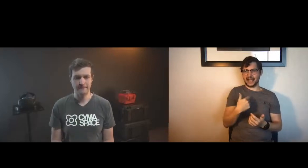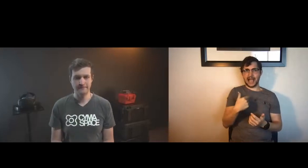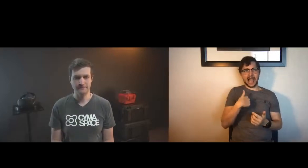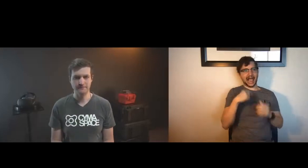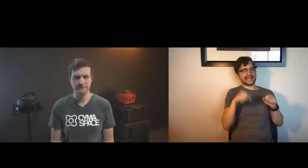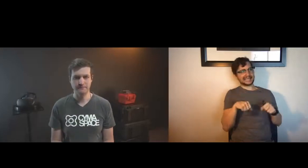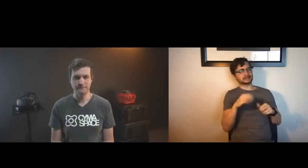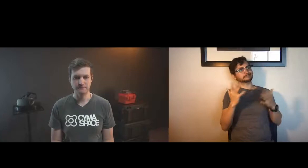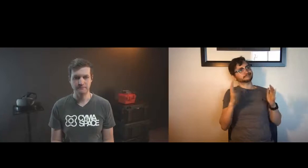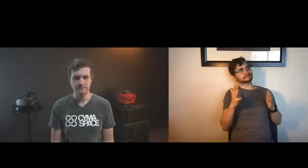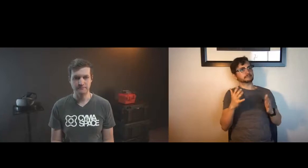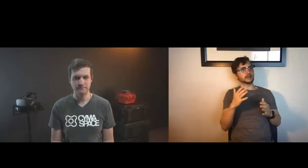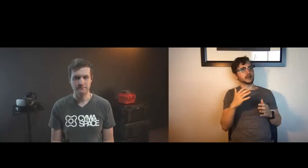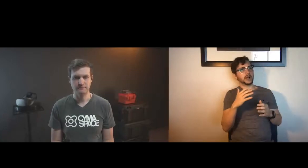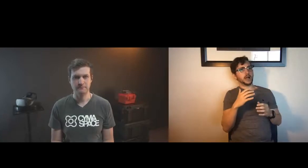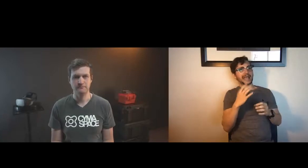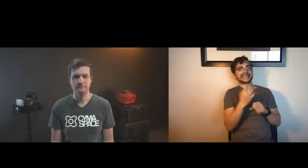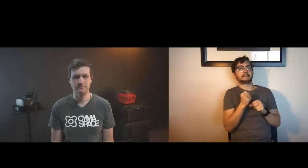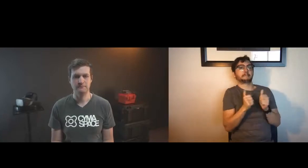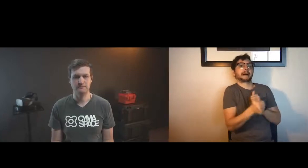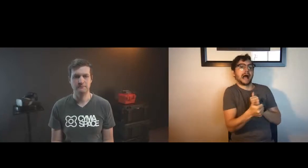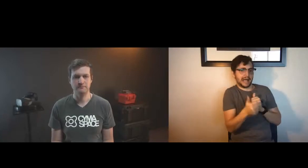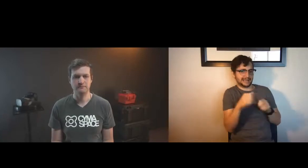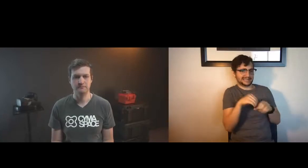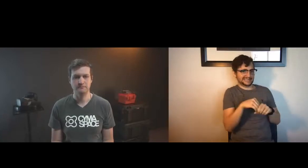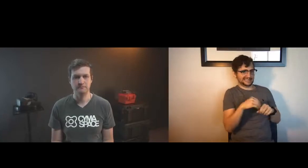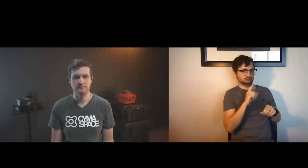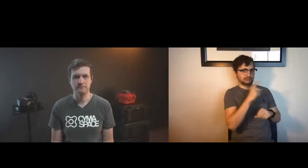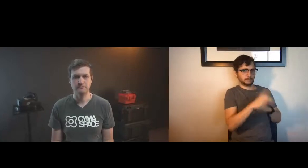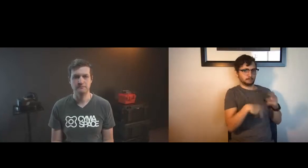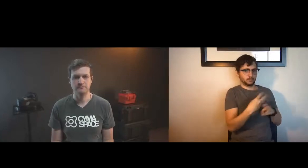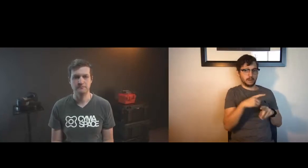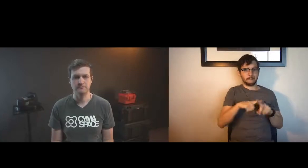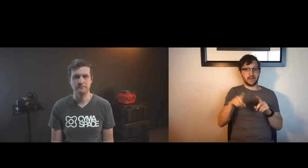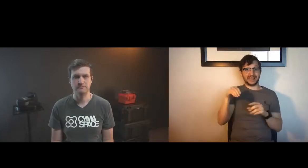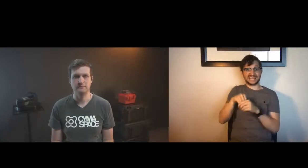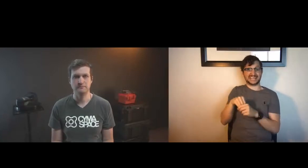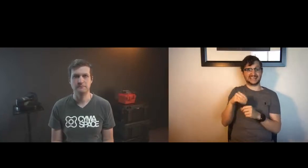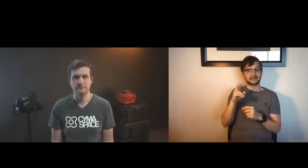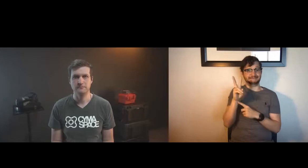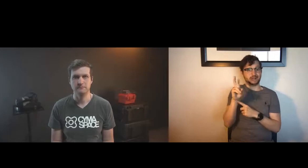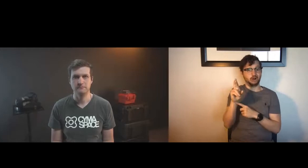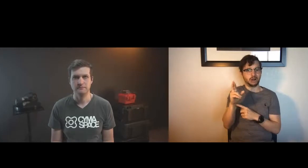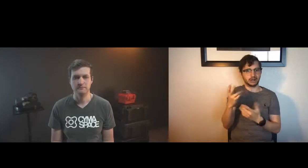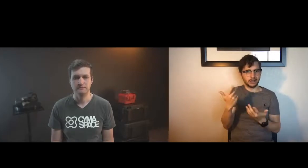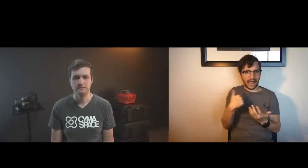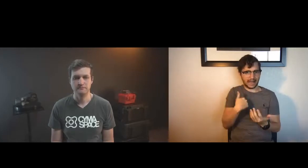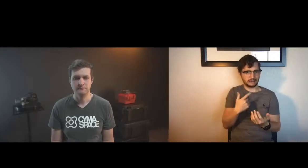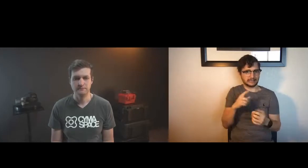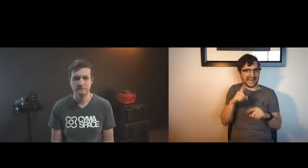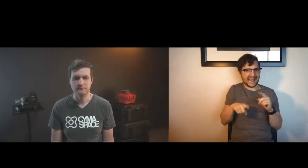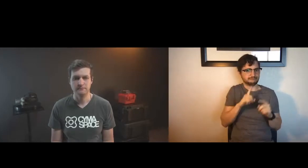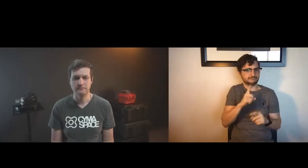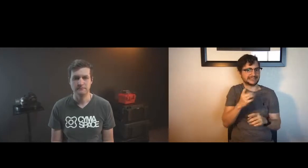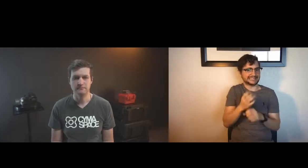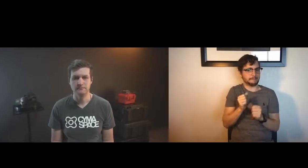auditory information and i was really struck by that i realized that i can sort of get by in the real world